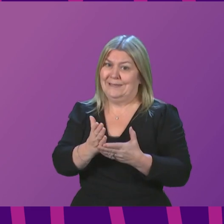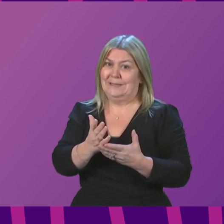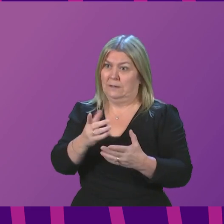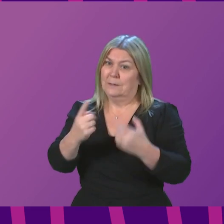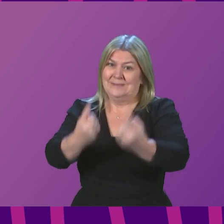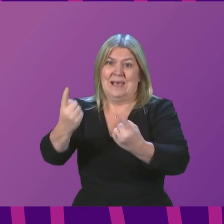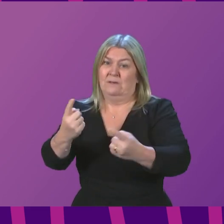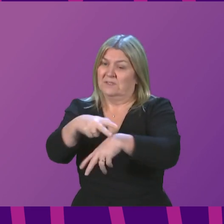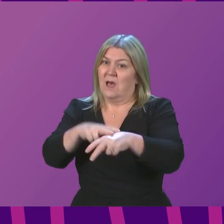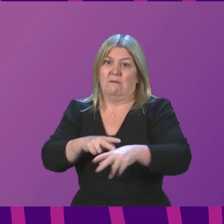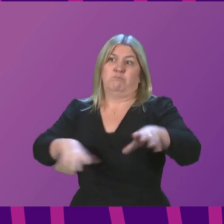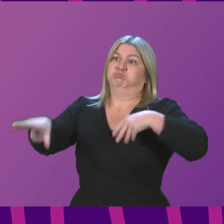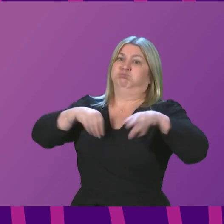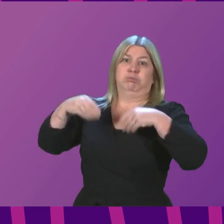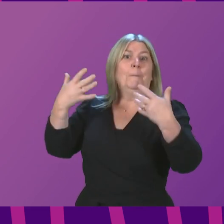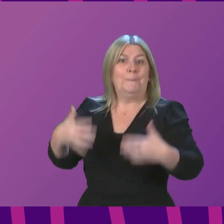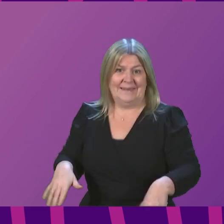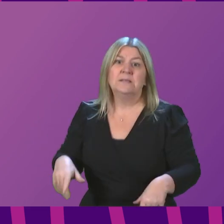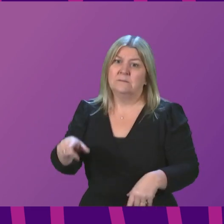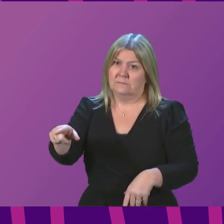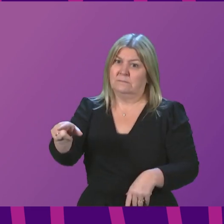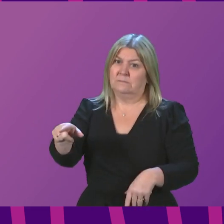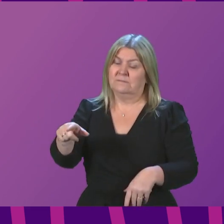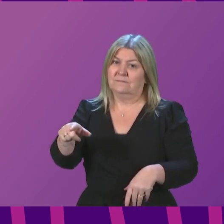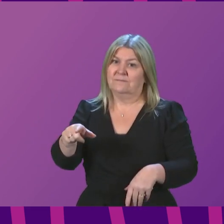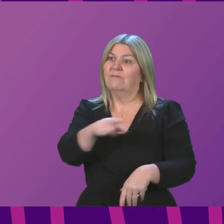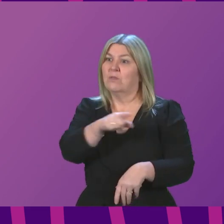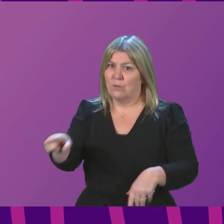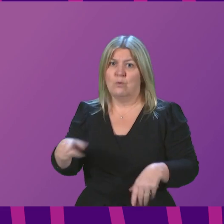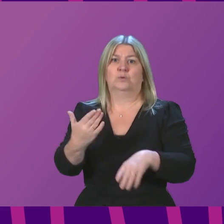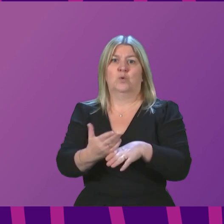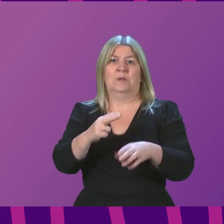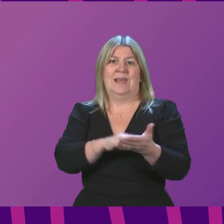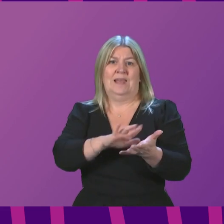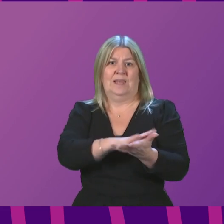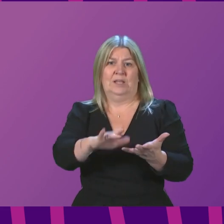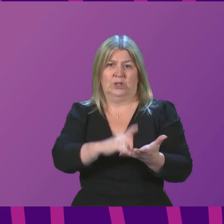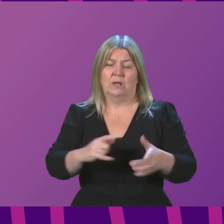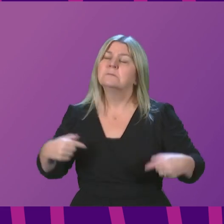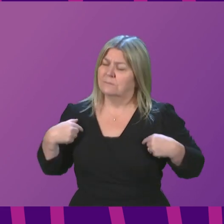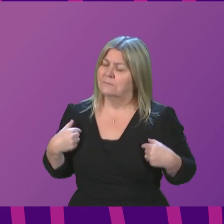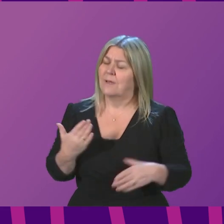absence among healthcare workers in Scotland? I remind colleagues that I am part of the NHS D&G's vaccination team.